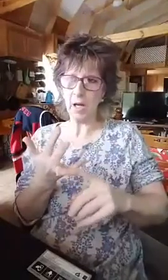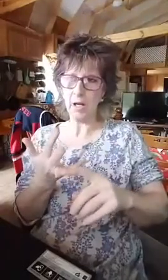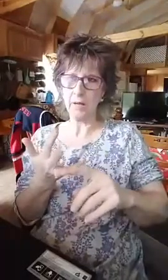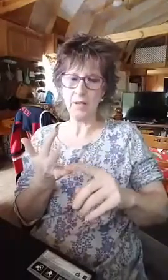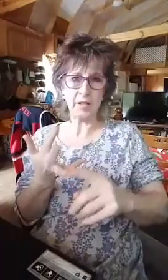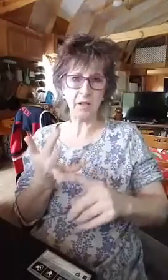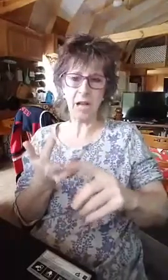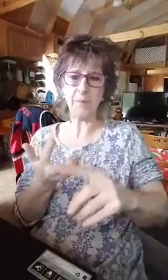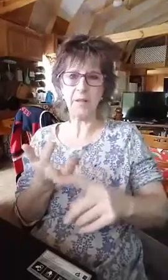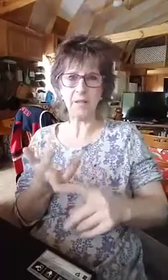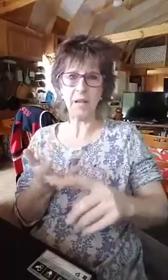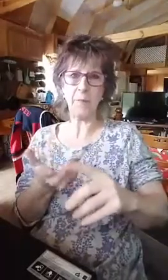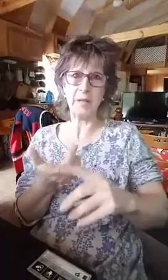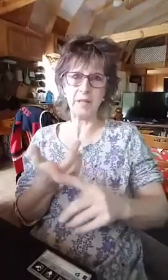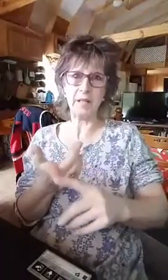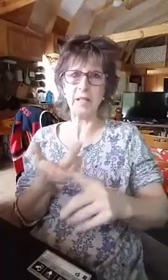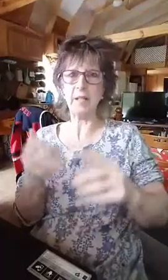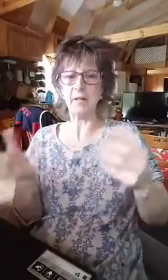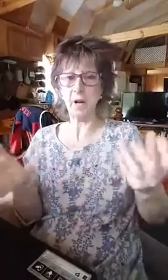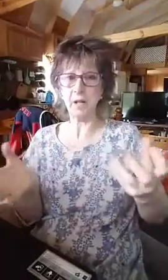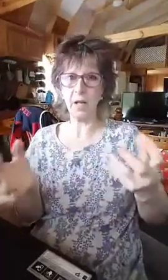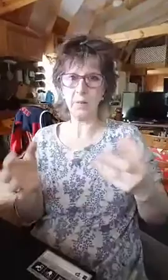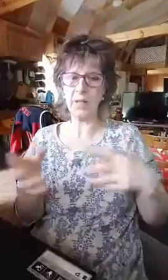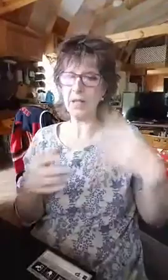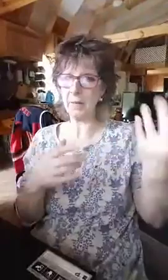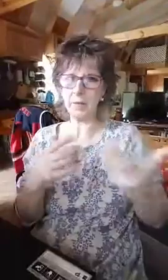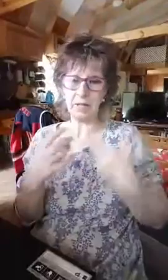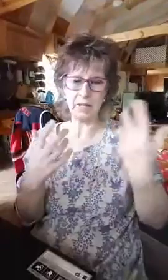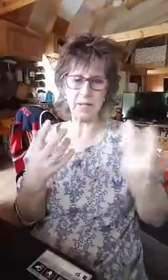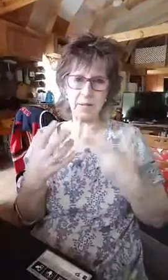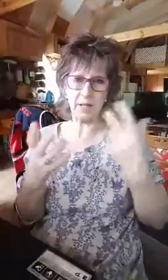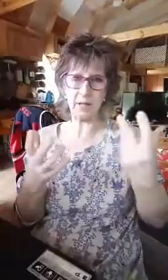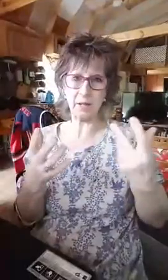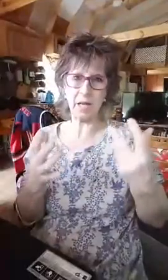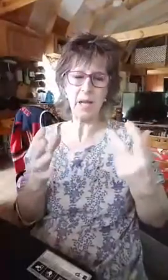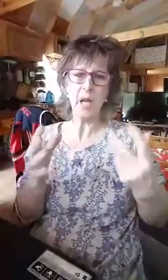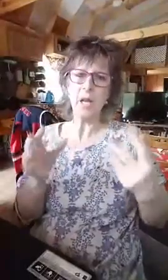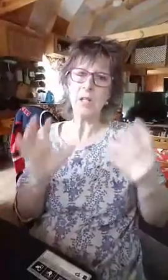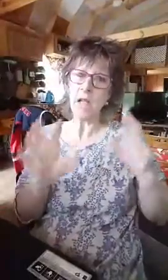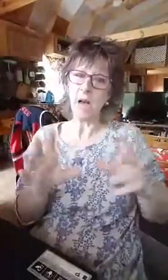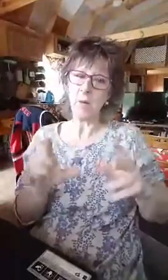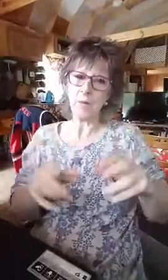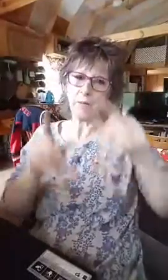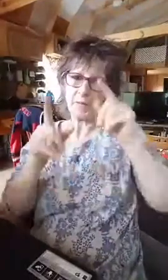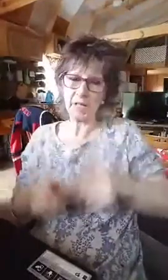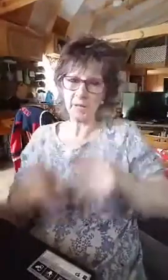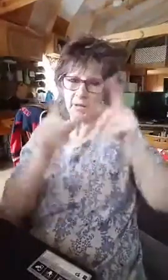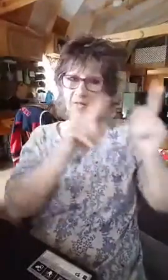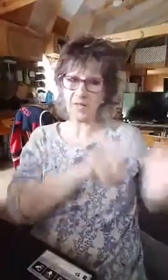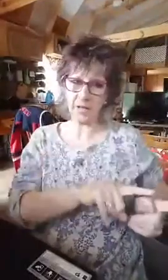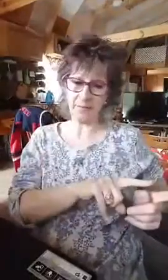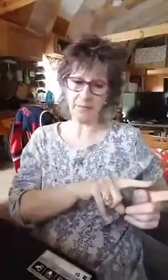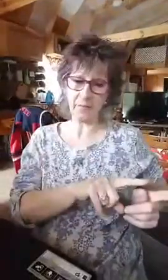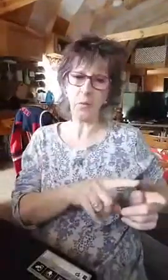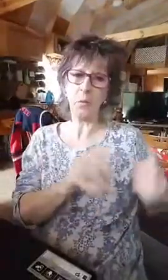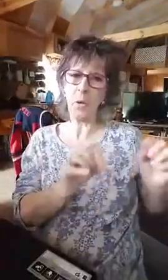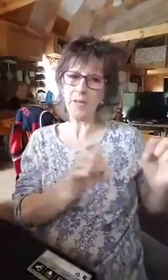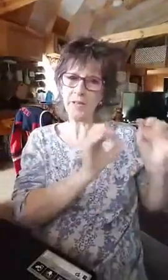uh, this could happen. This could happen. This could, he's in the wrong company. He keeps going in the same cycle. Okay. Now think of your son. What are the